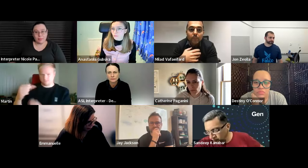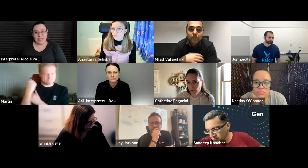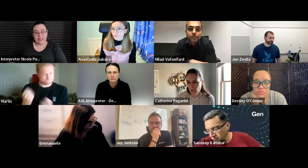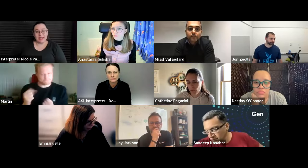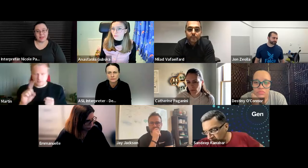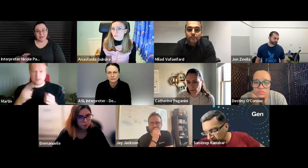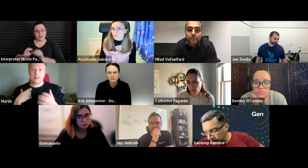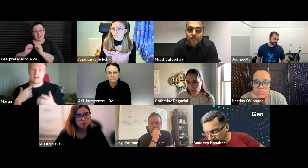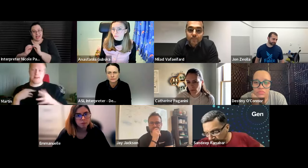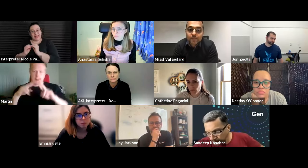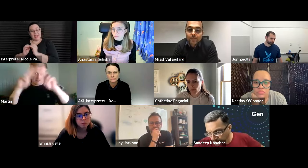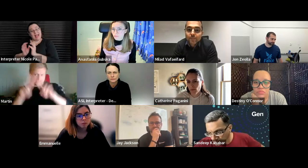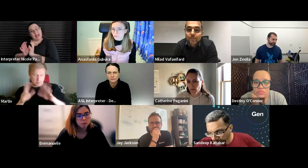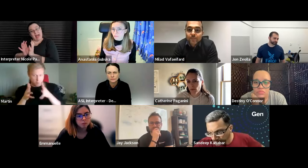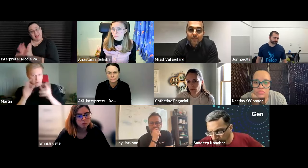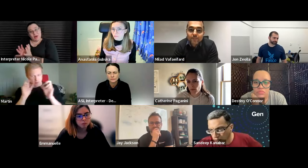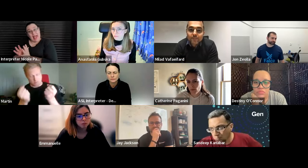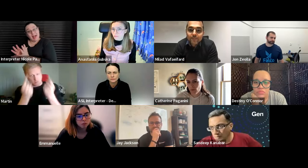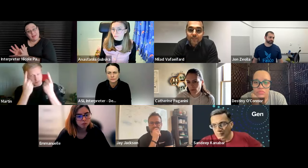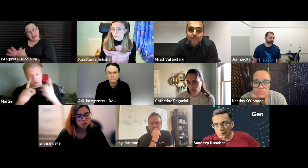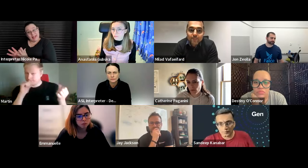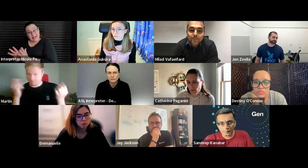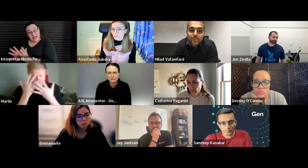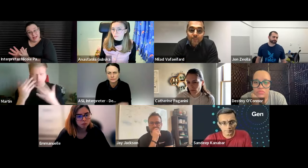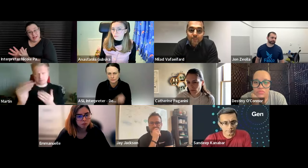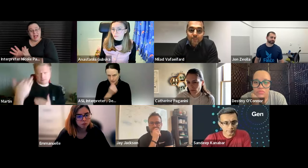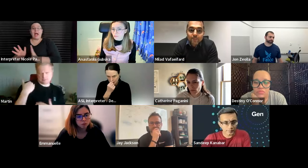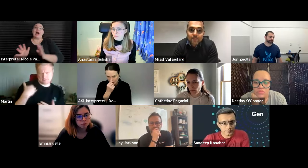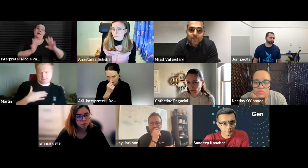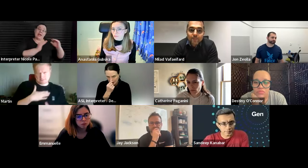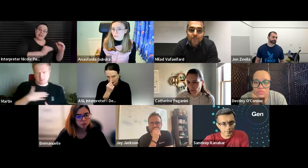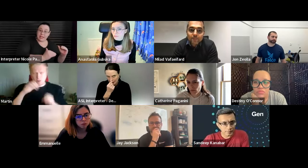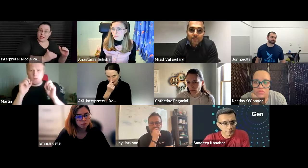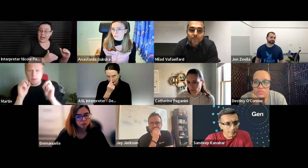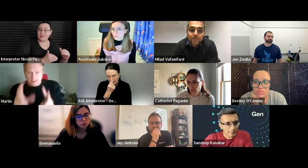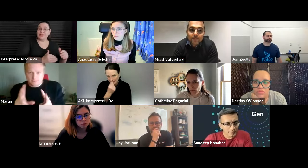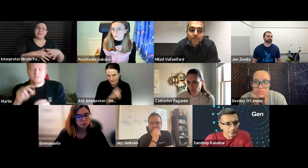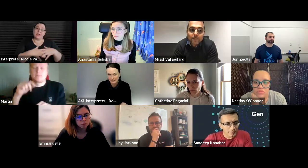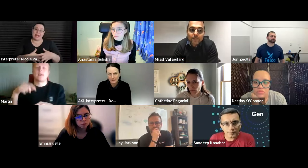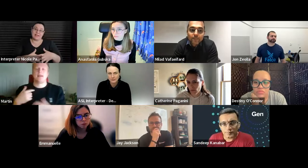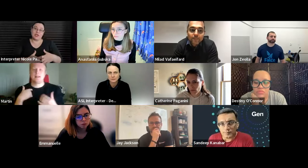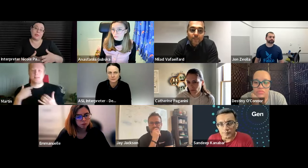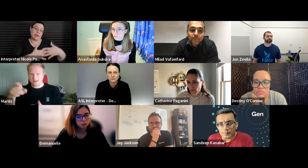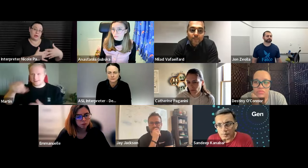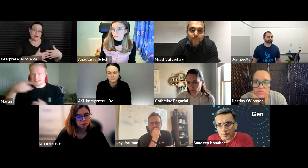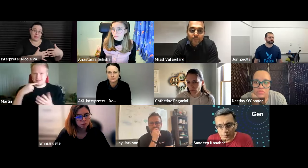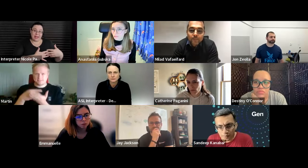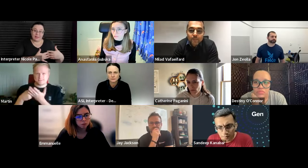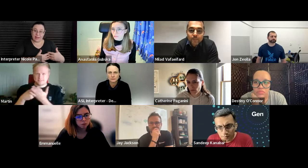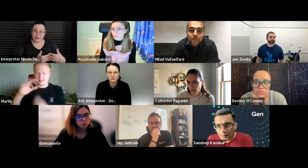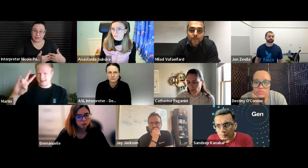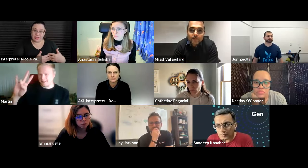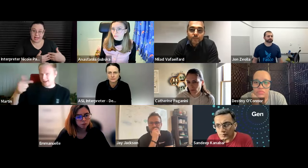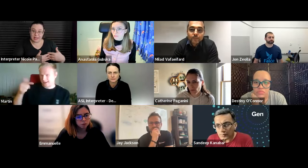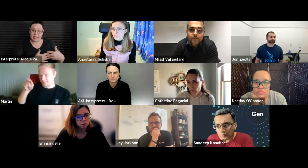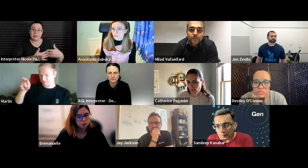i'm hoping to sign i don't have asl um i use international sign so i'm going to ask the interpreter to interrupt